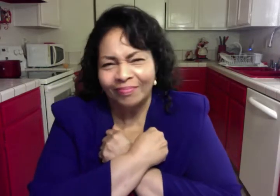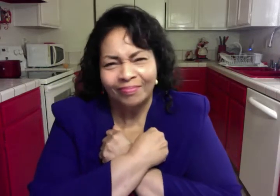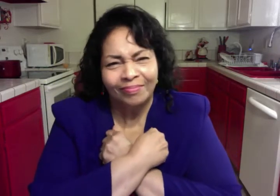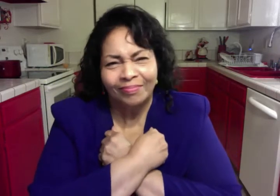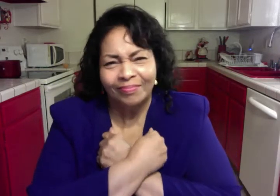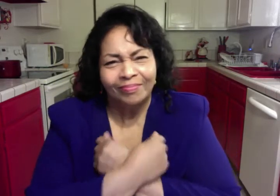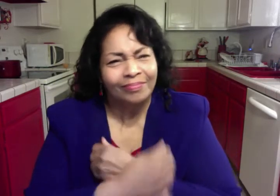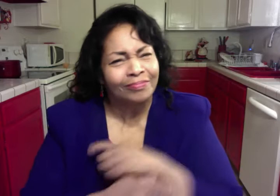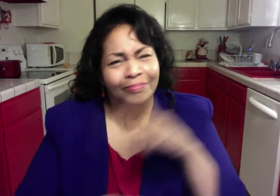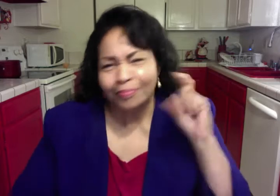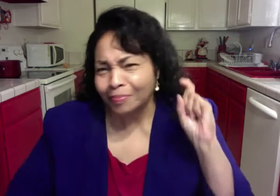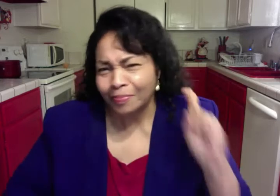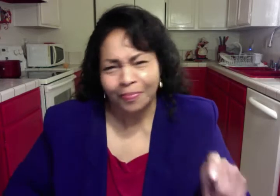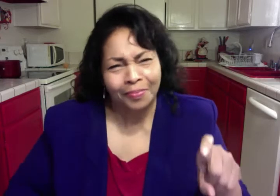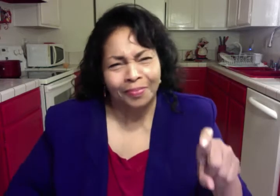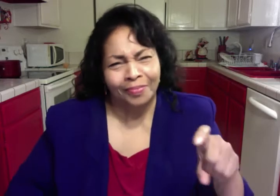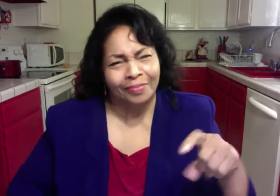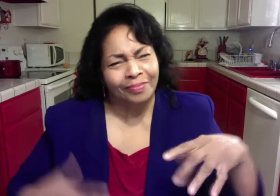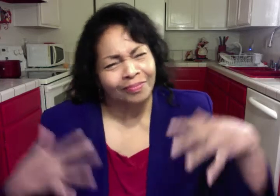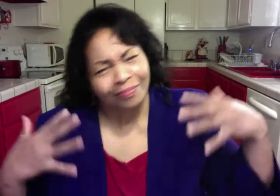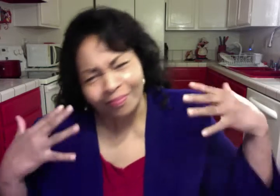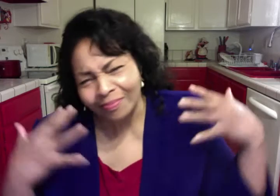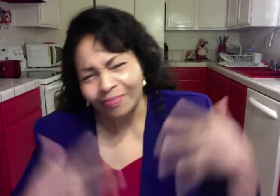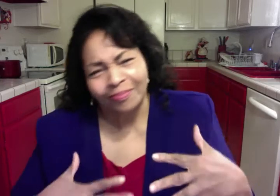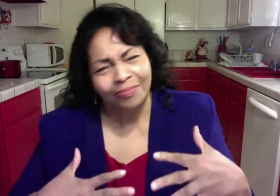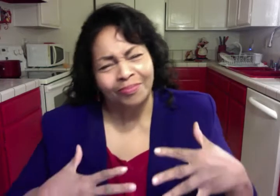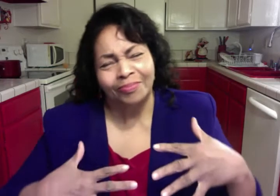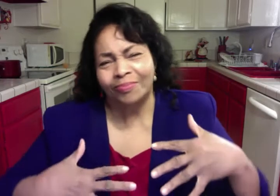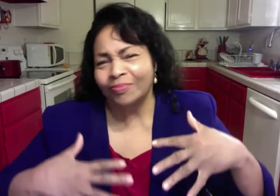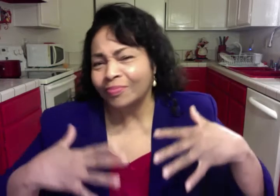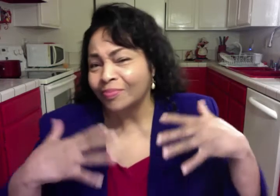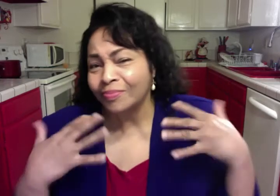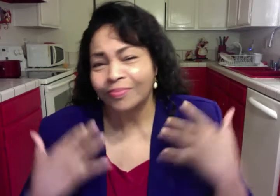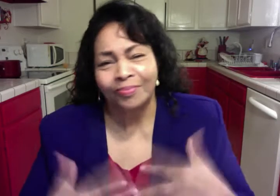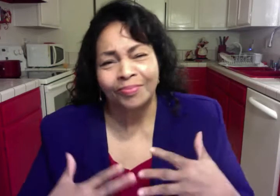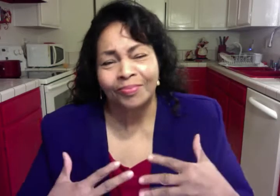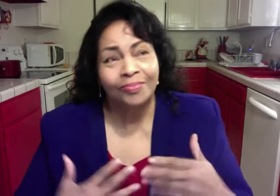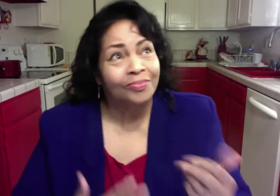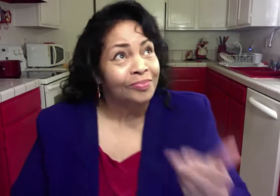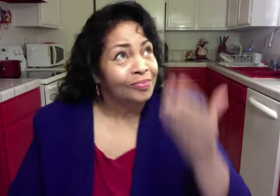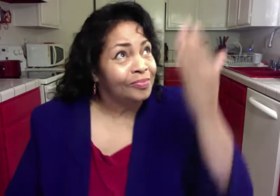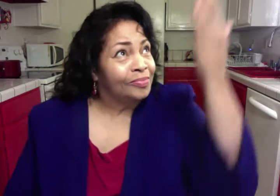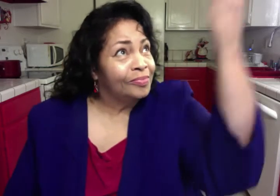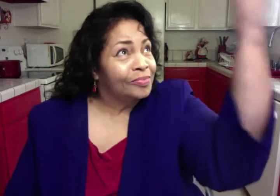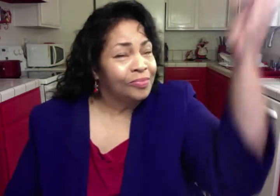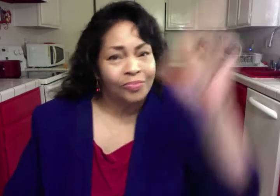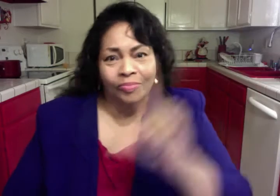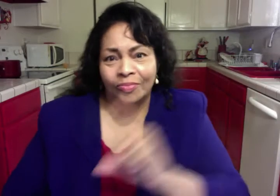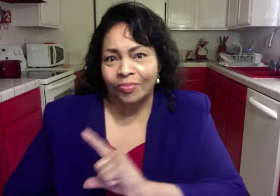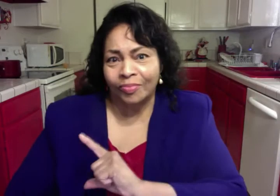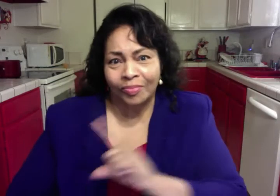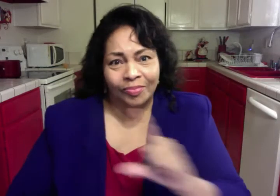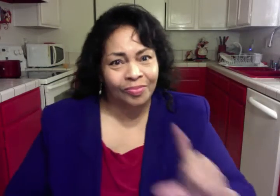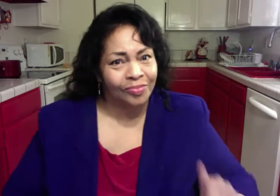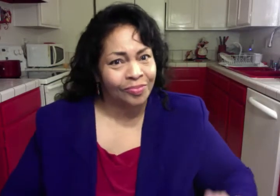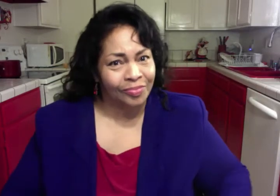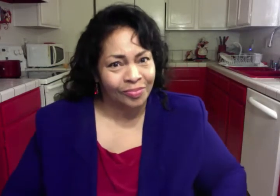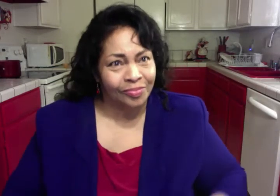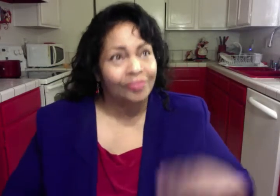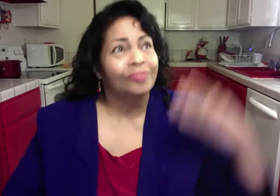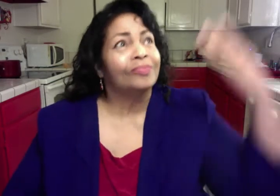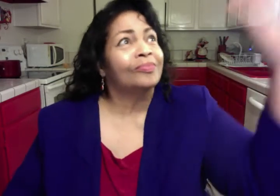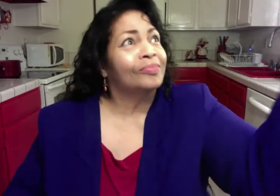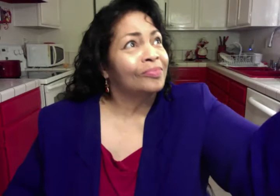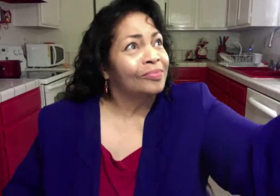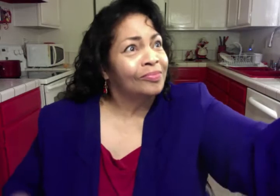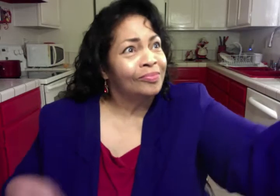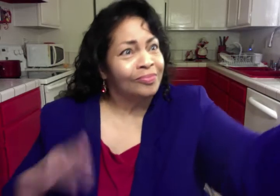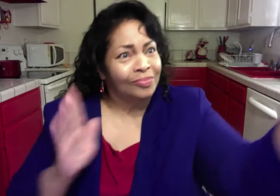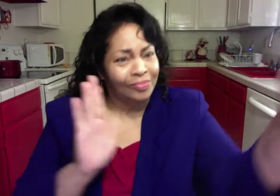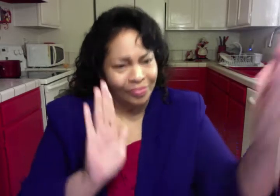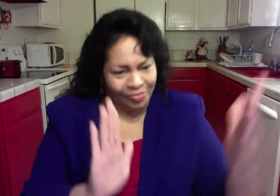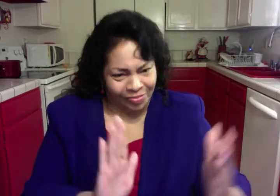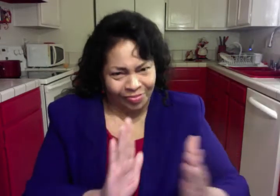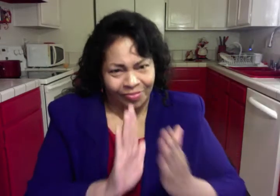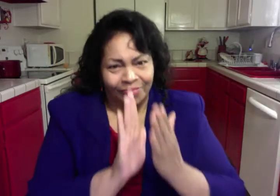There's no need to hear For the Lord is